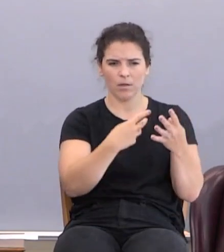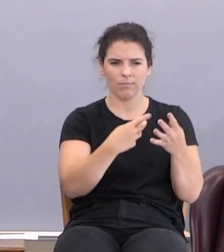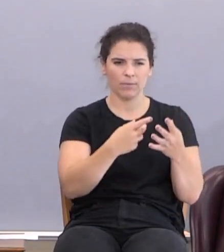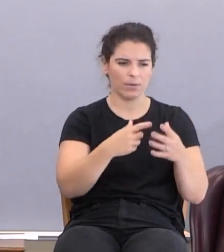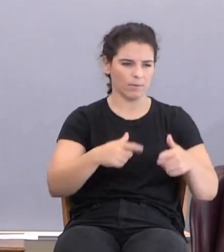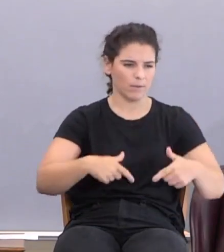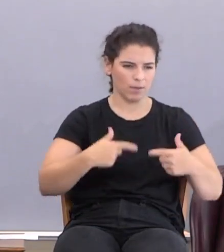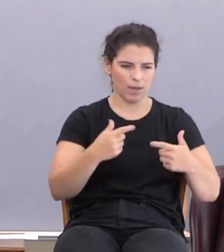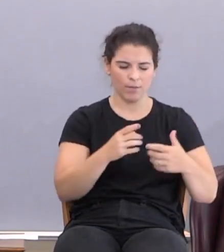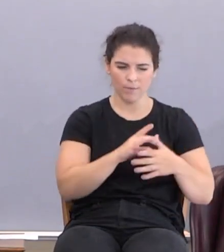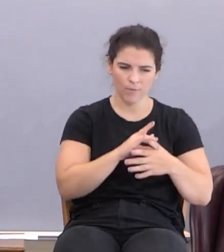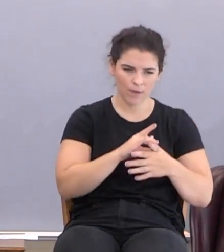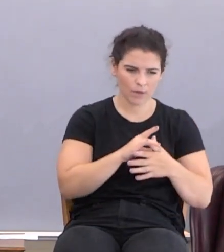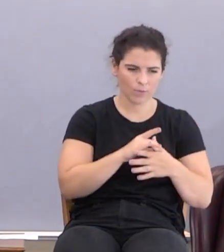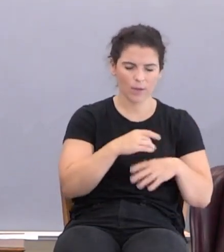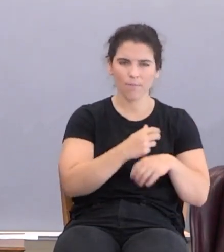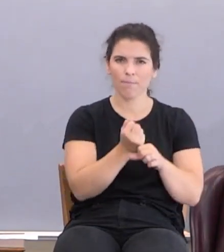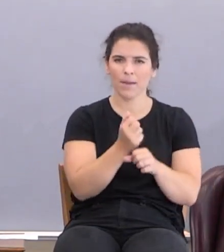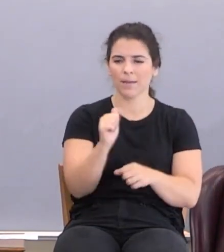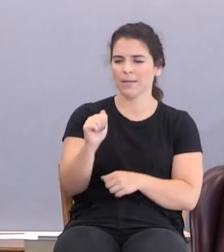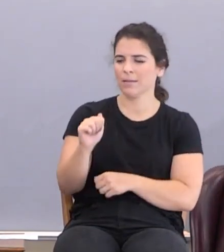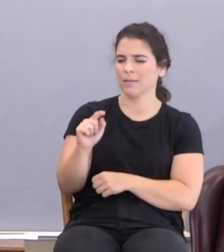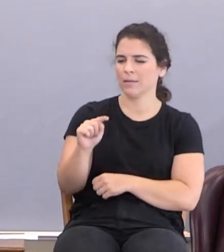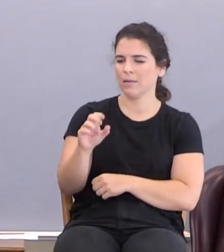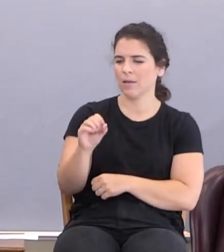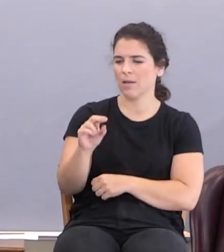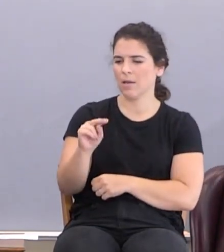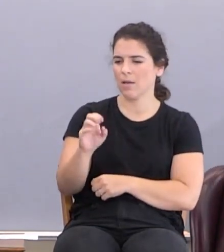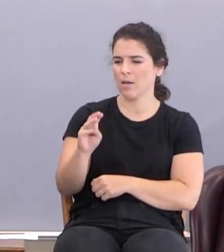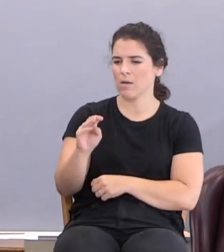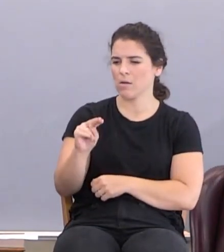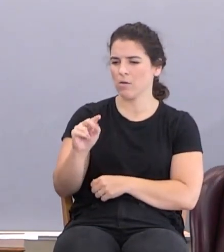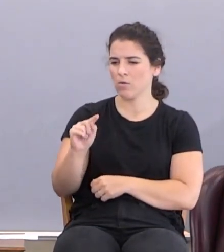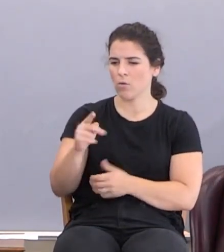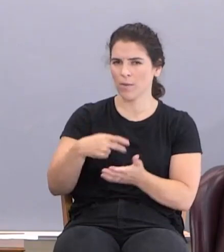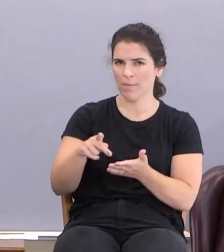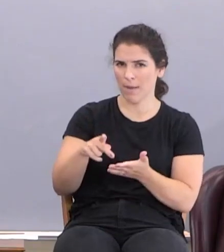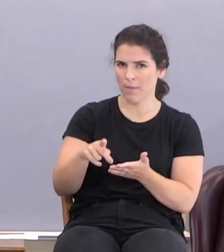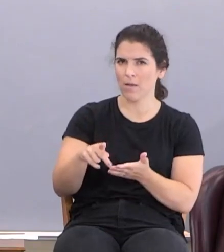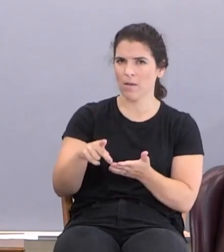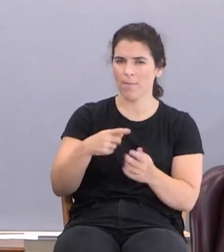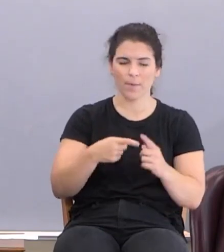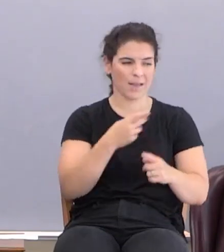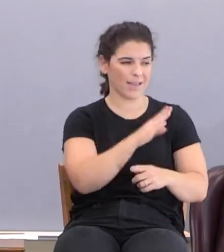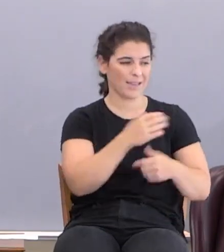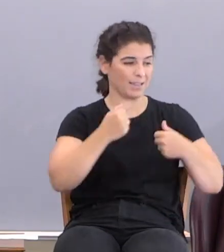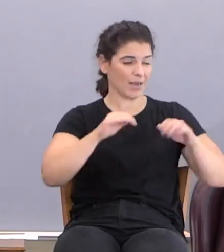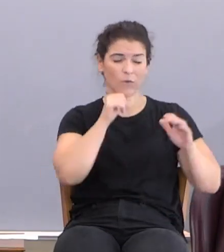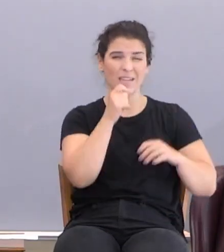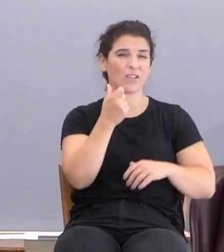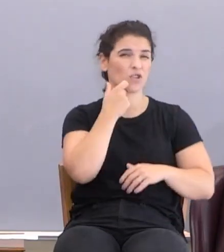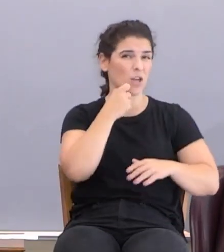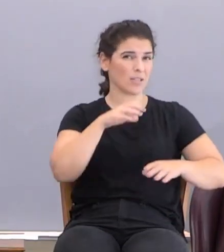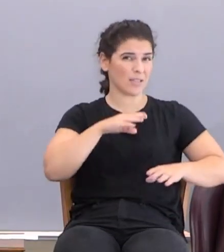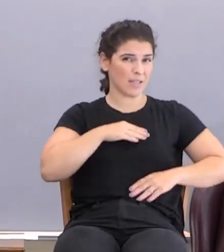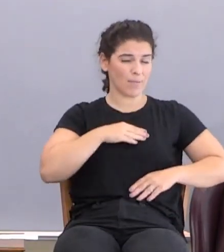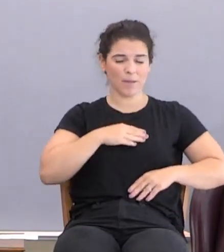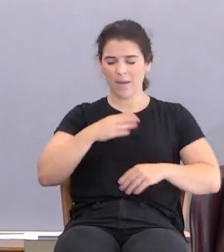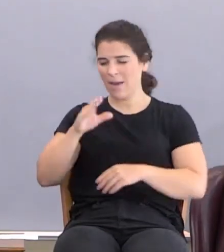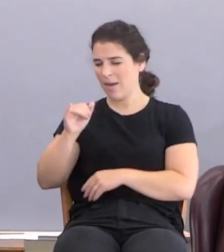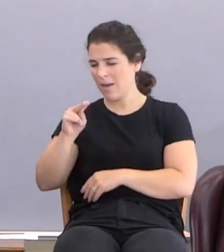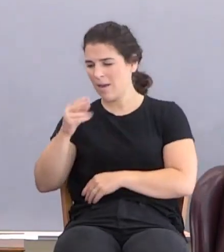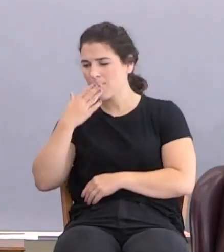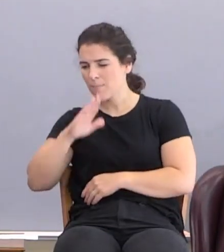life of flesh and the blood, the blood's what makes the atonement. But his sacrifice wasn't just accepted in Cain's bed. His